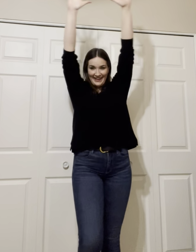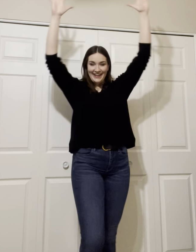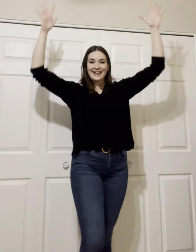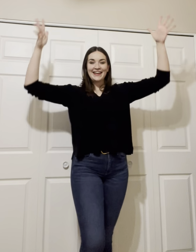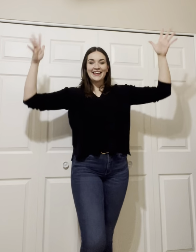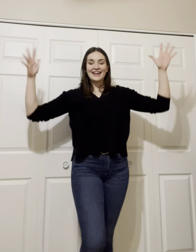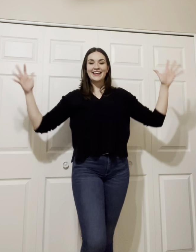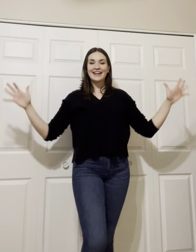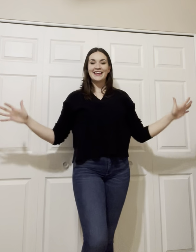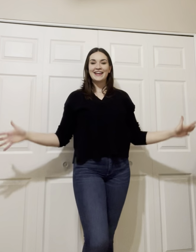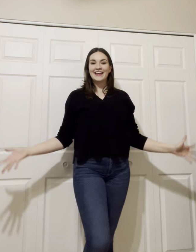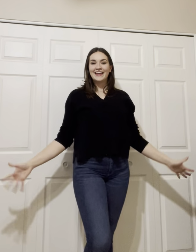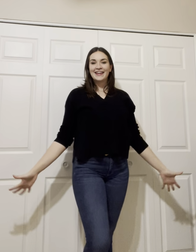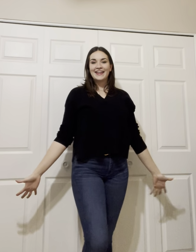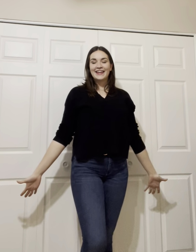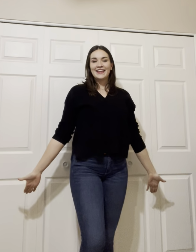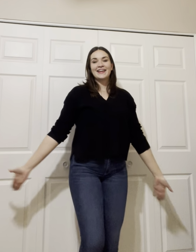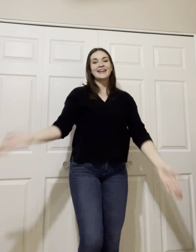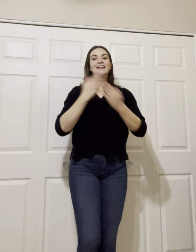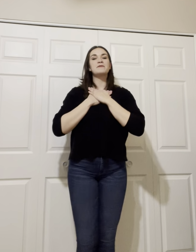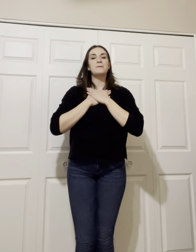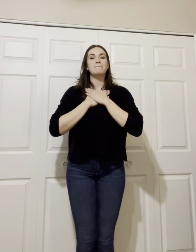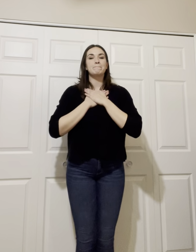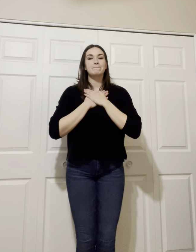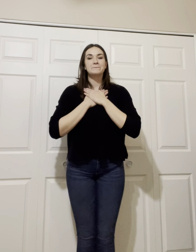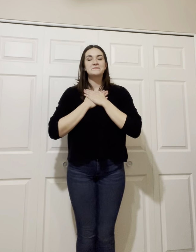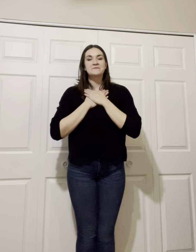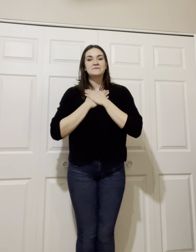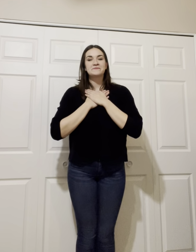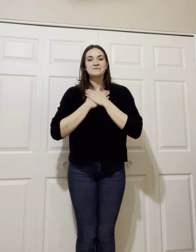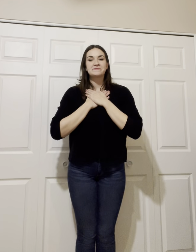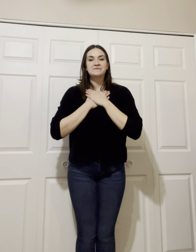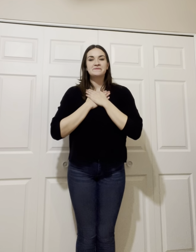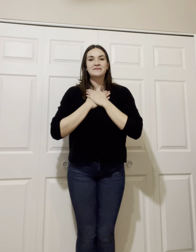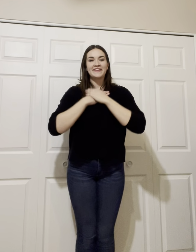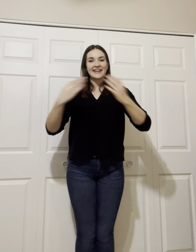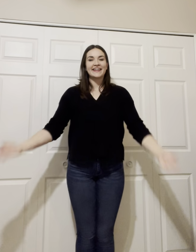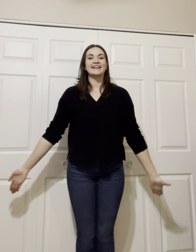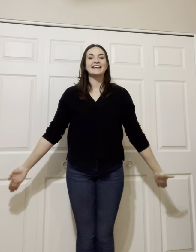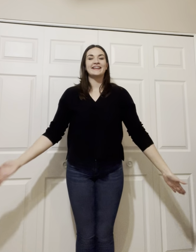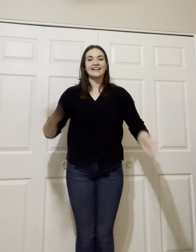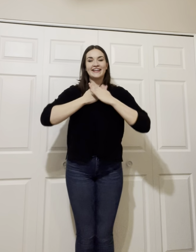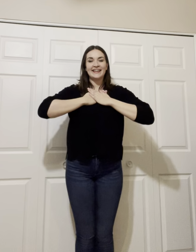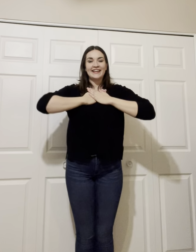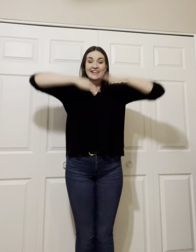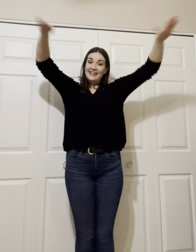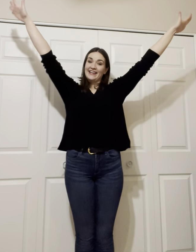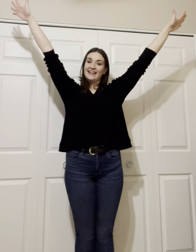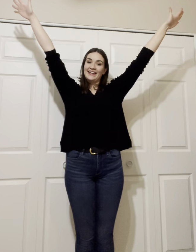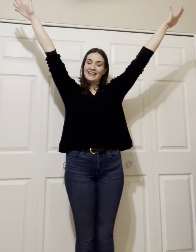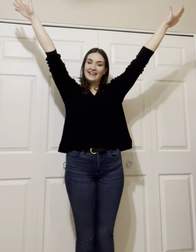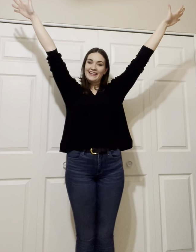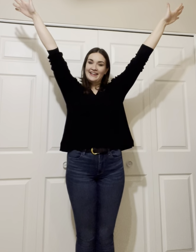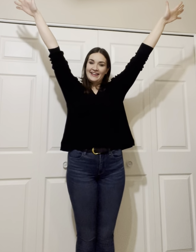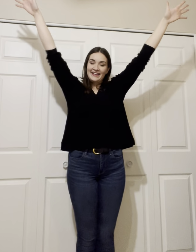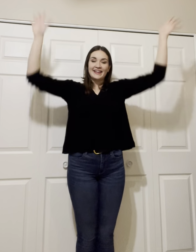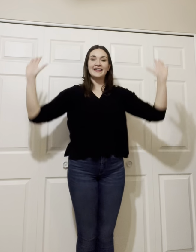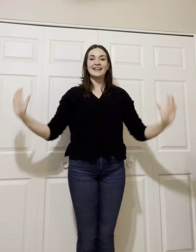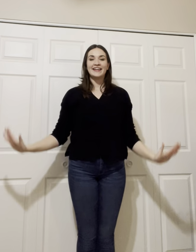never had a friend like me. Yes, sir. We pride ourselves on service. You're the boss! The king of shaw! Say what you